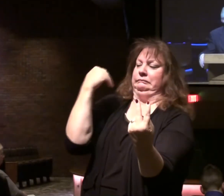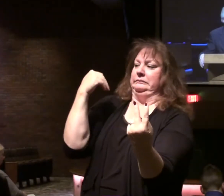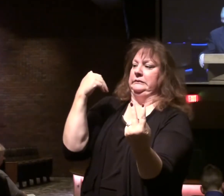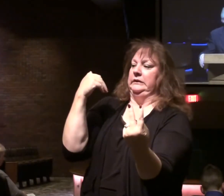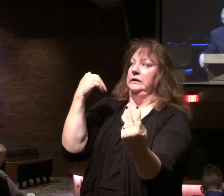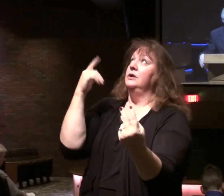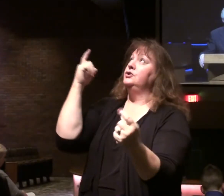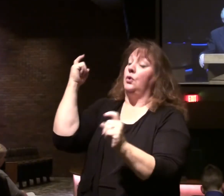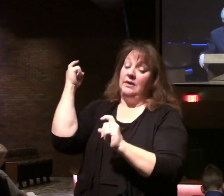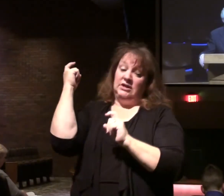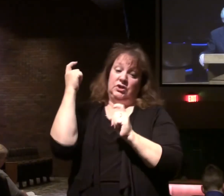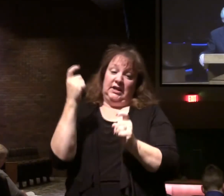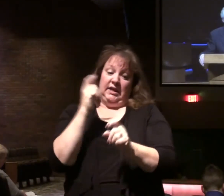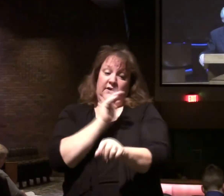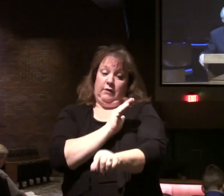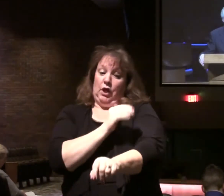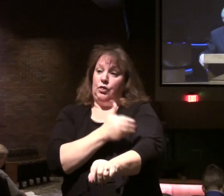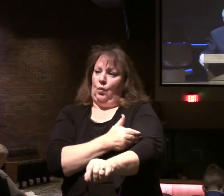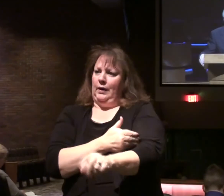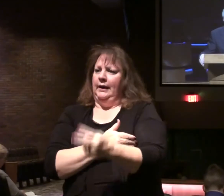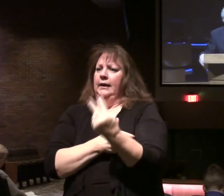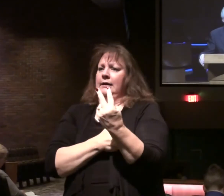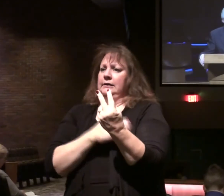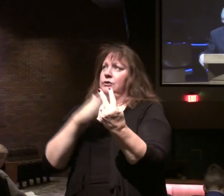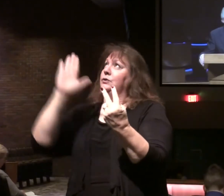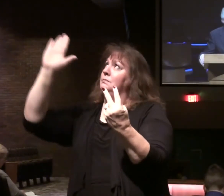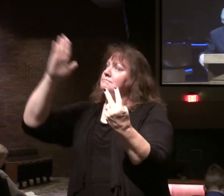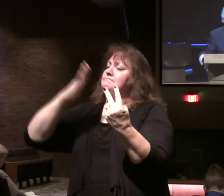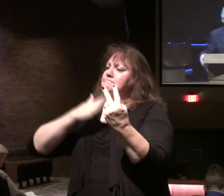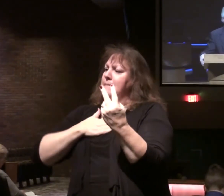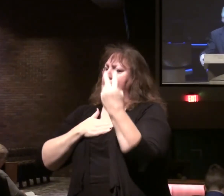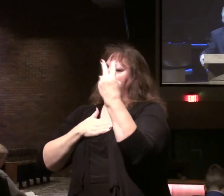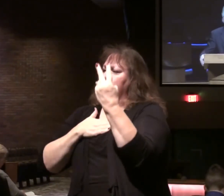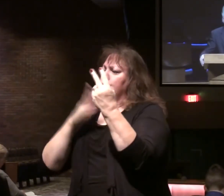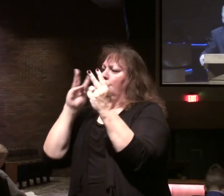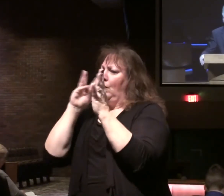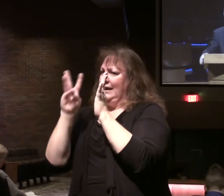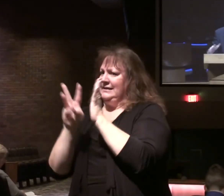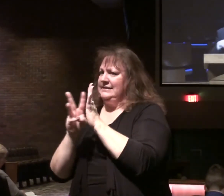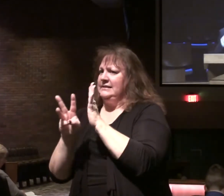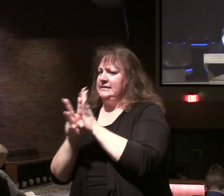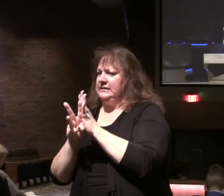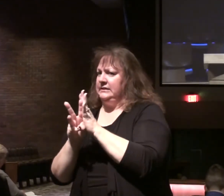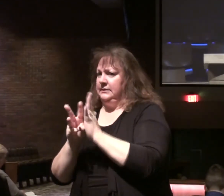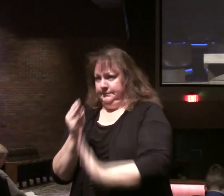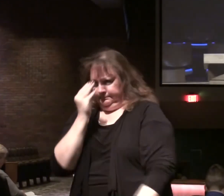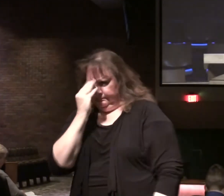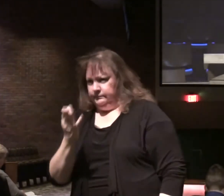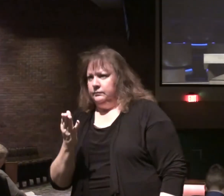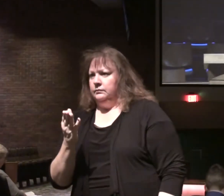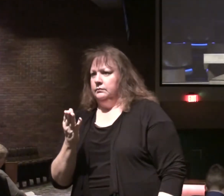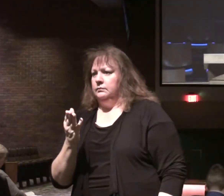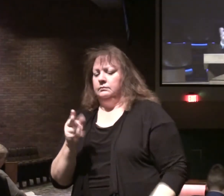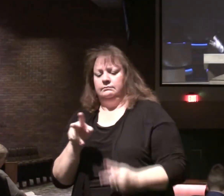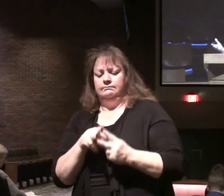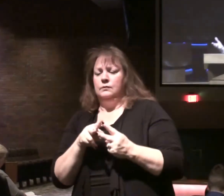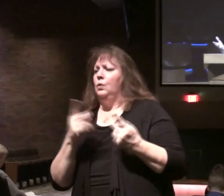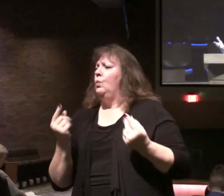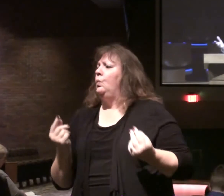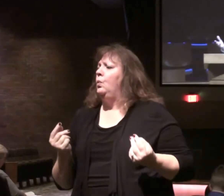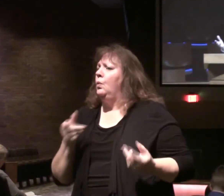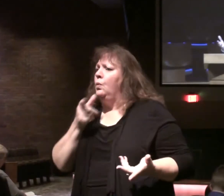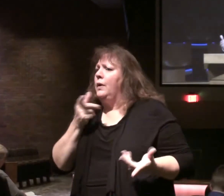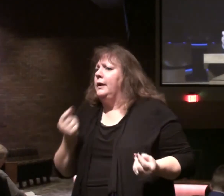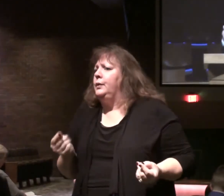will grant authority to my two witnesses that tell you what they are going to be. They